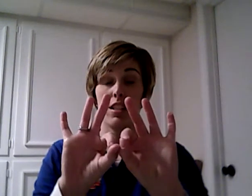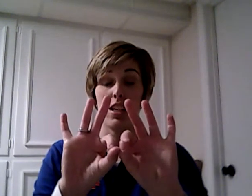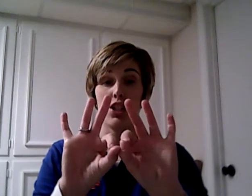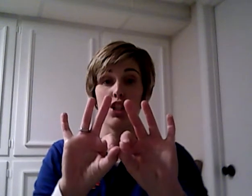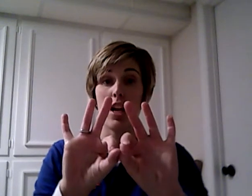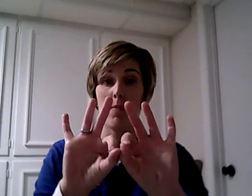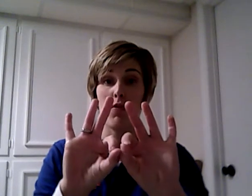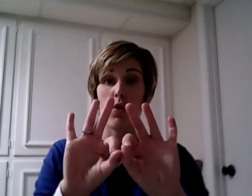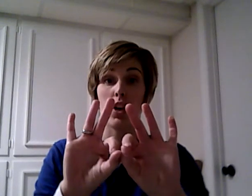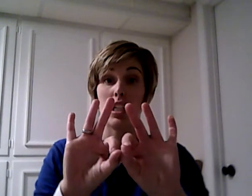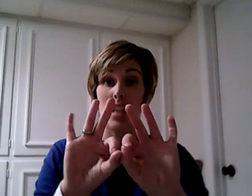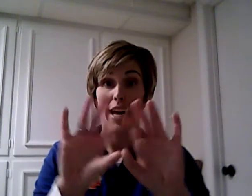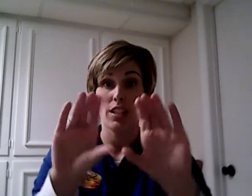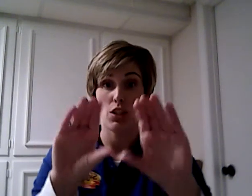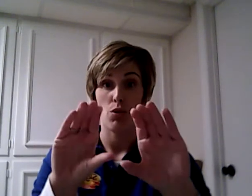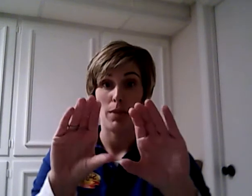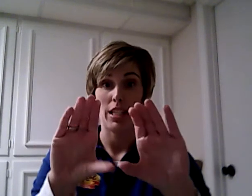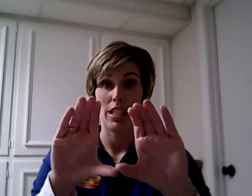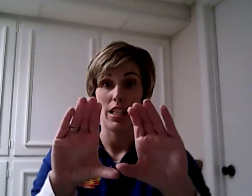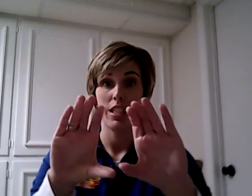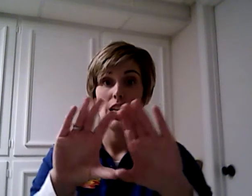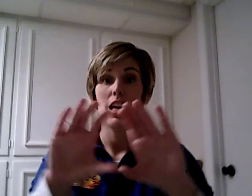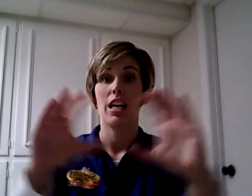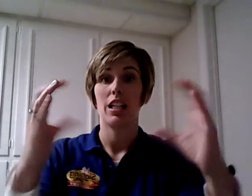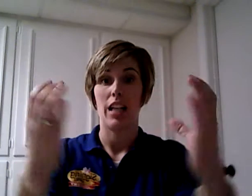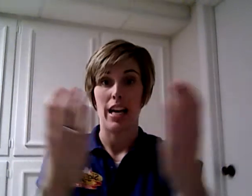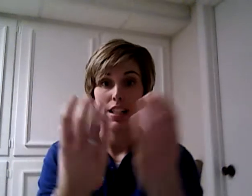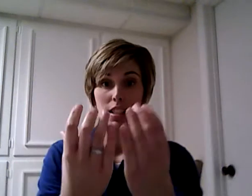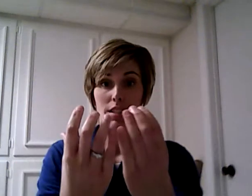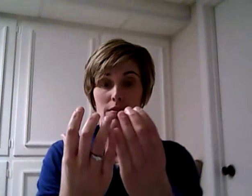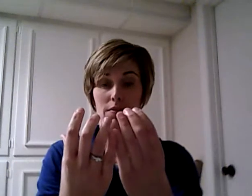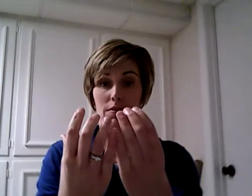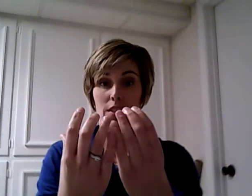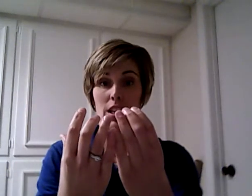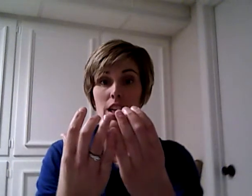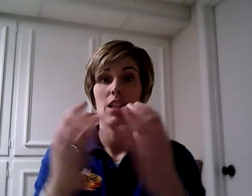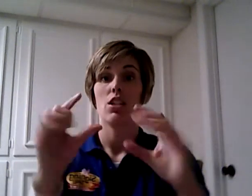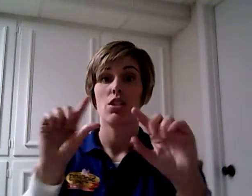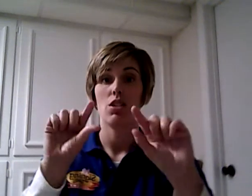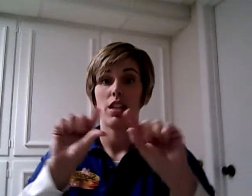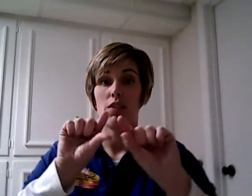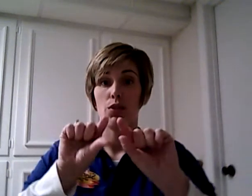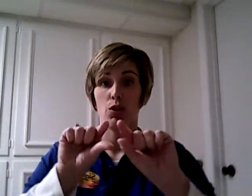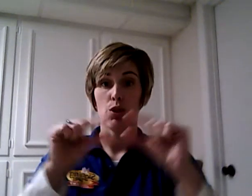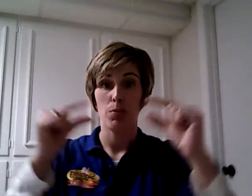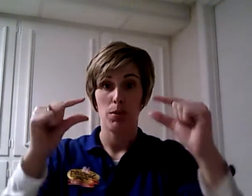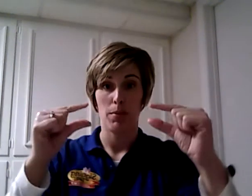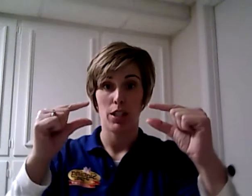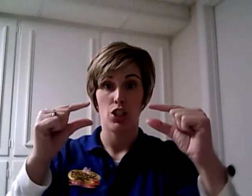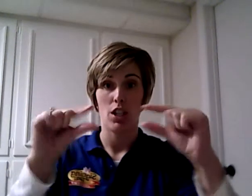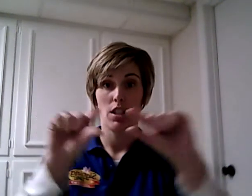sign shape for class. You would make C's. Class. It's also the sign for group. Make G's.